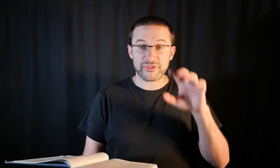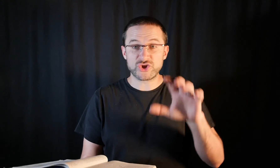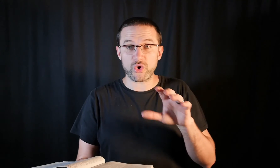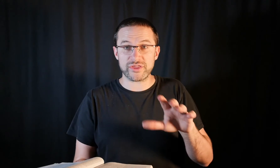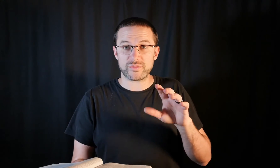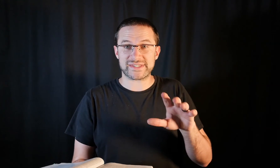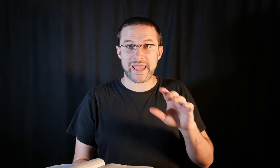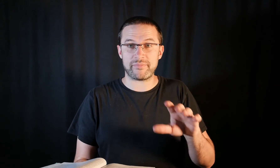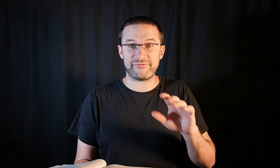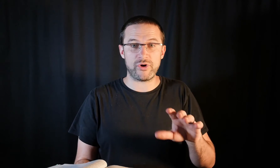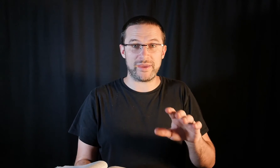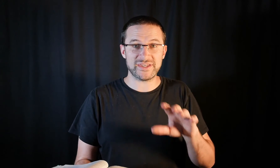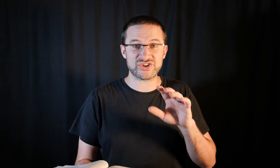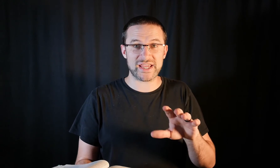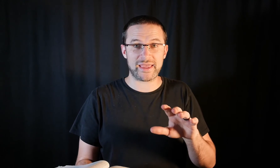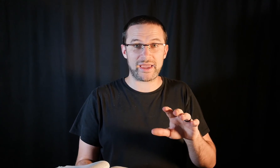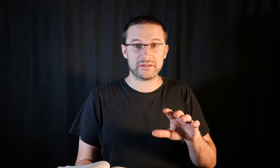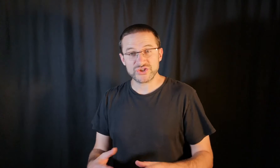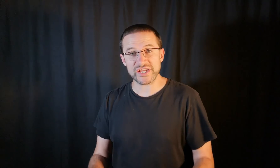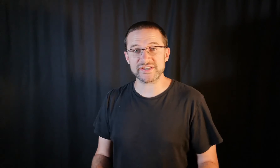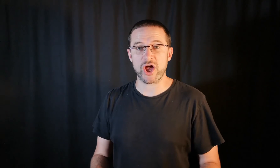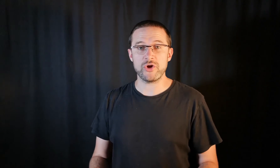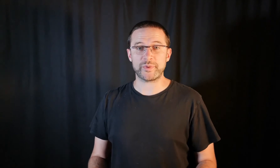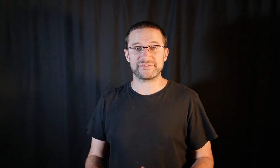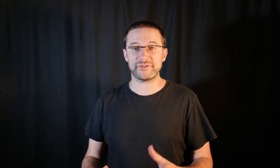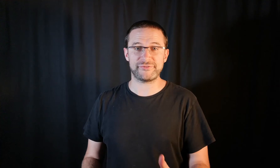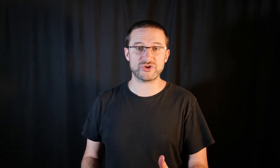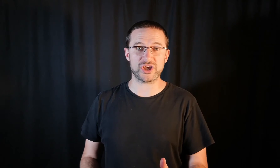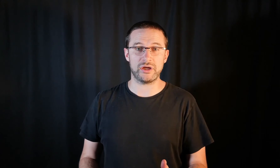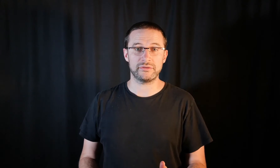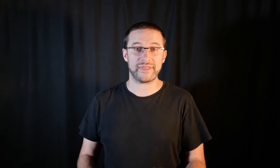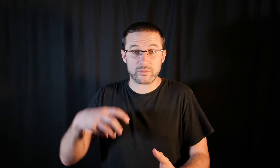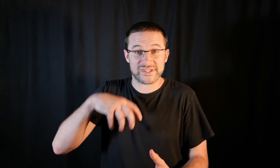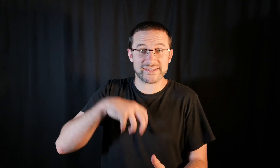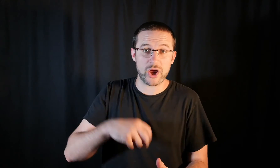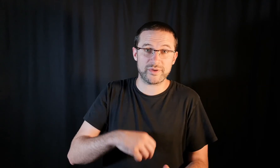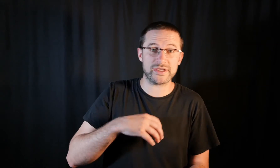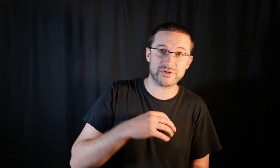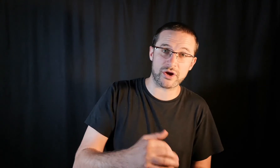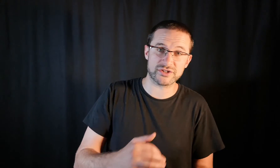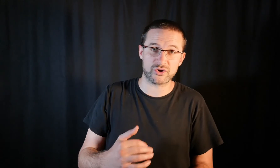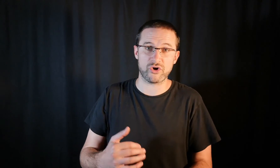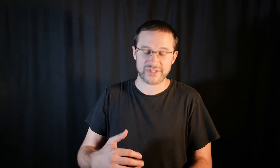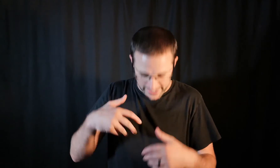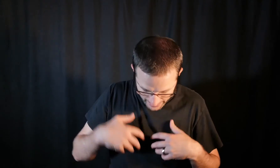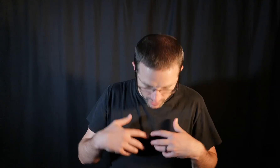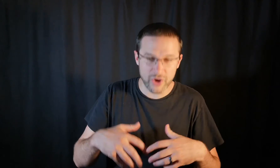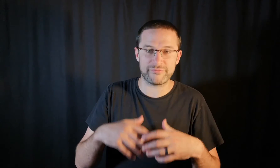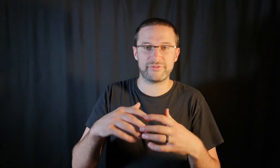the joy that was set before him. Did you see that? Jesus' hope is for the future. That was his hope as he was going to the cross. And our hope for the